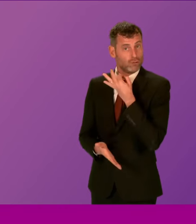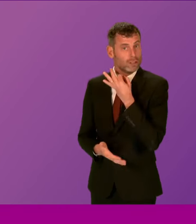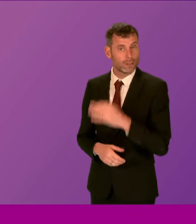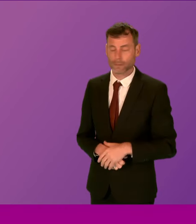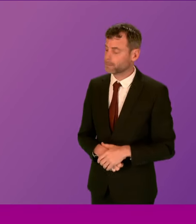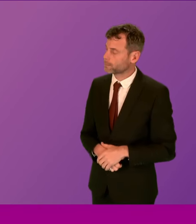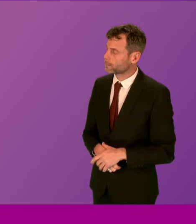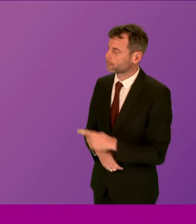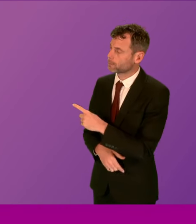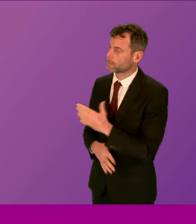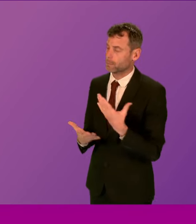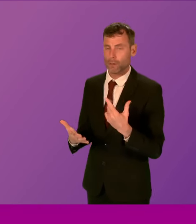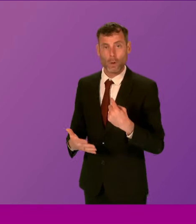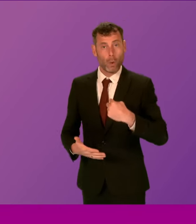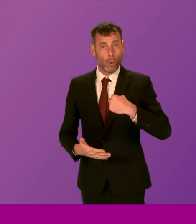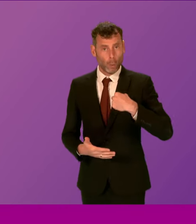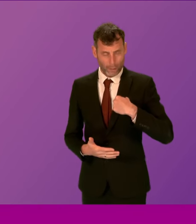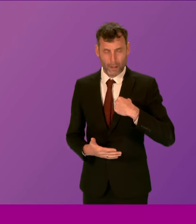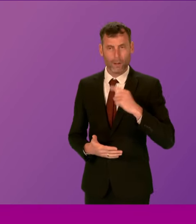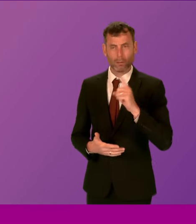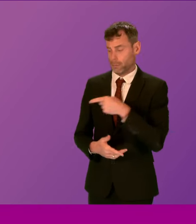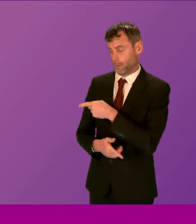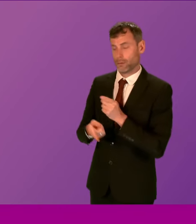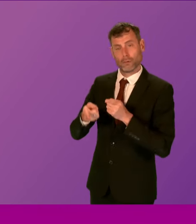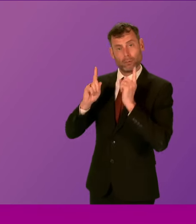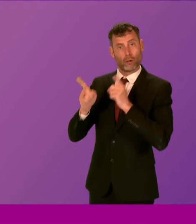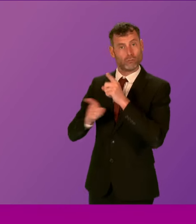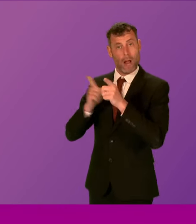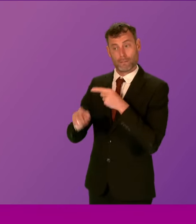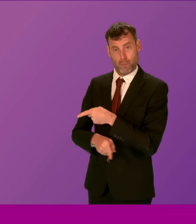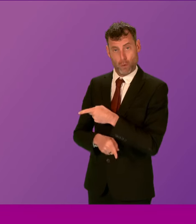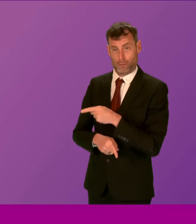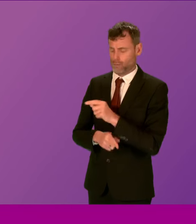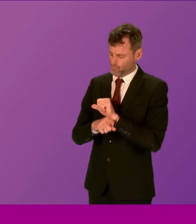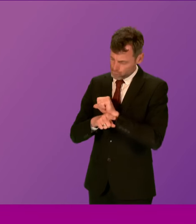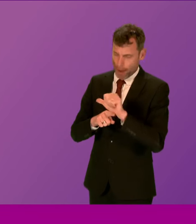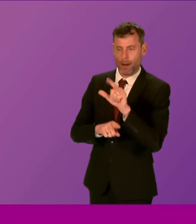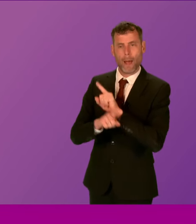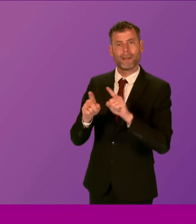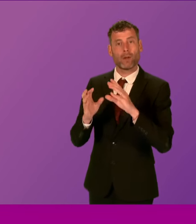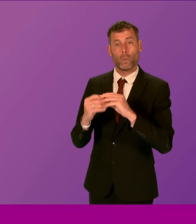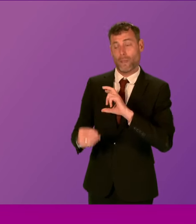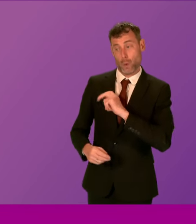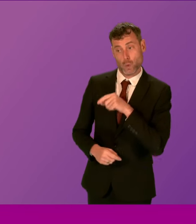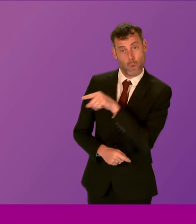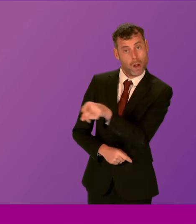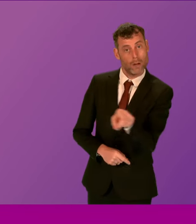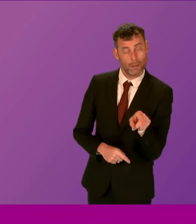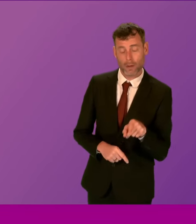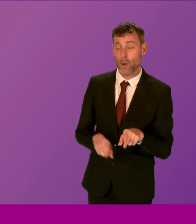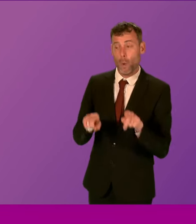We, of course, as the Government and the Cabinet Secretary for Transport will have regular engagement with rail trade unions, including, of course, the